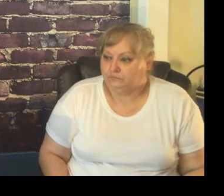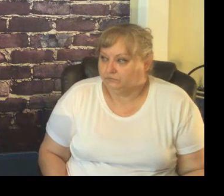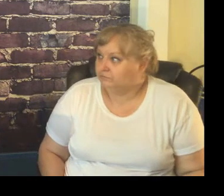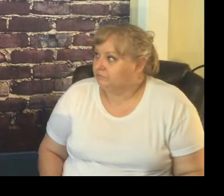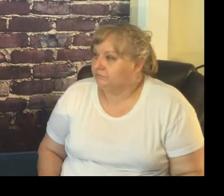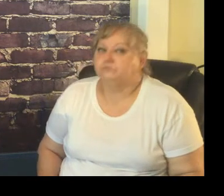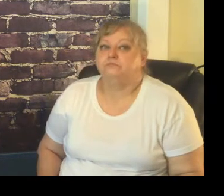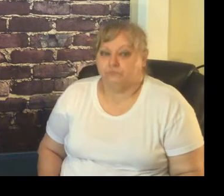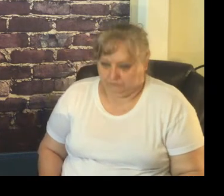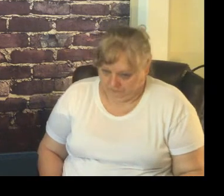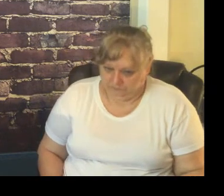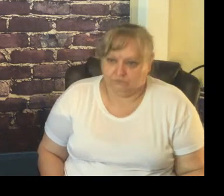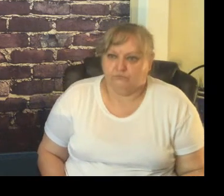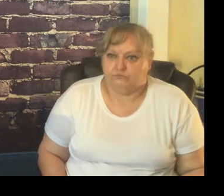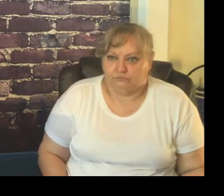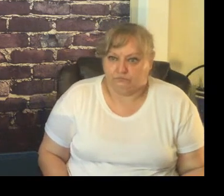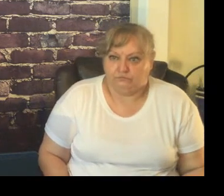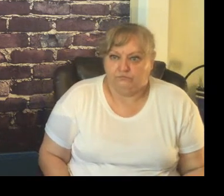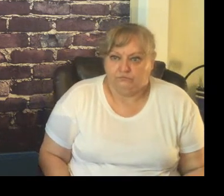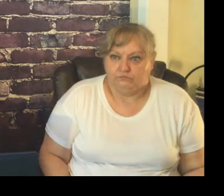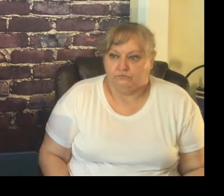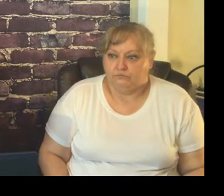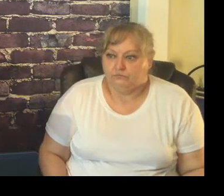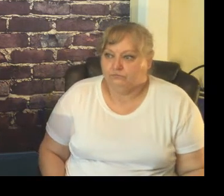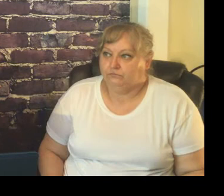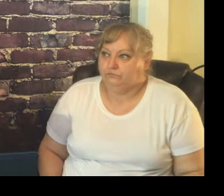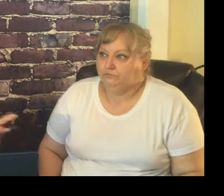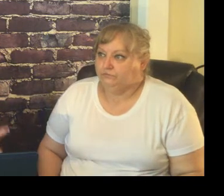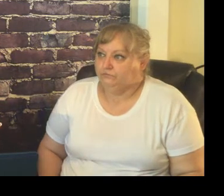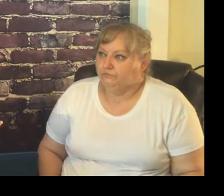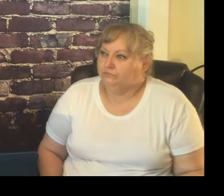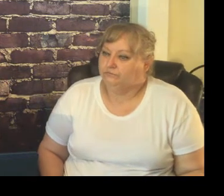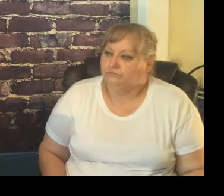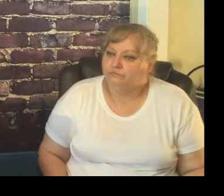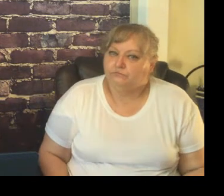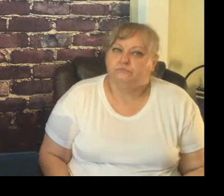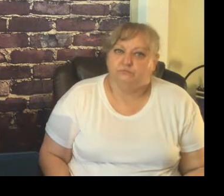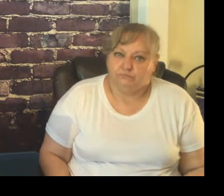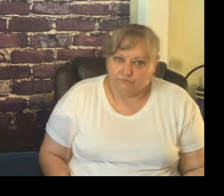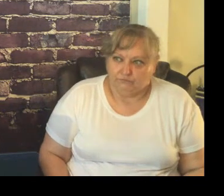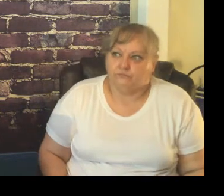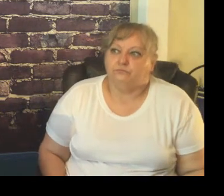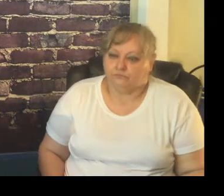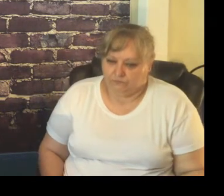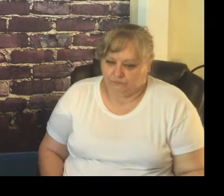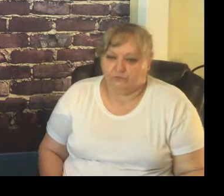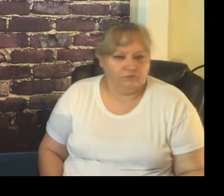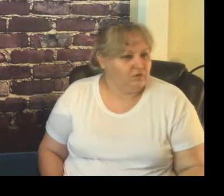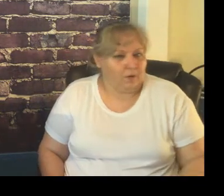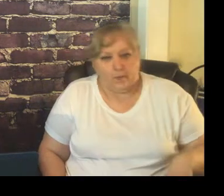just dedicated specifically to classroom management so there is not a lack of information so